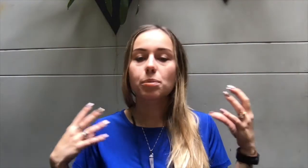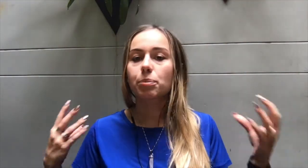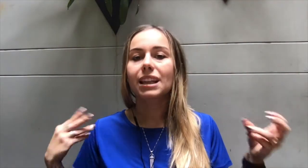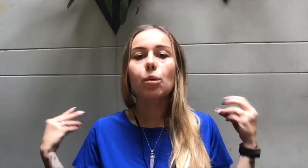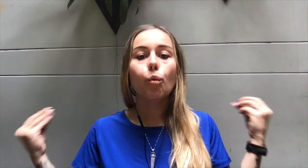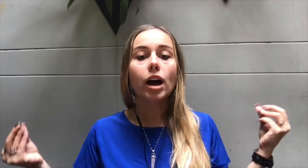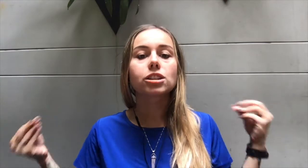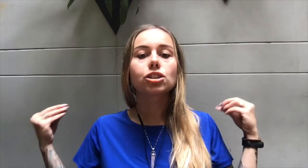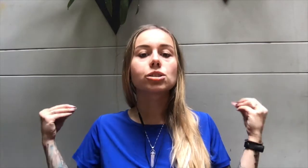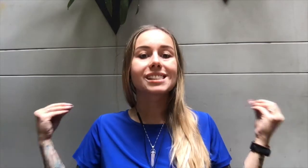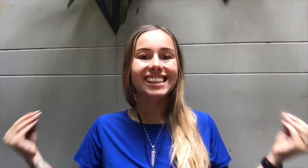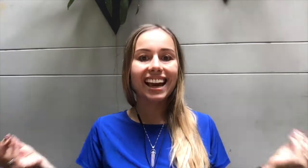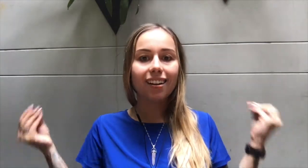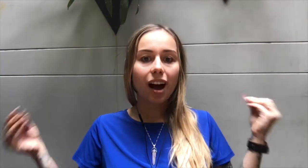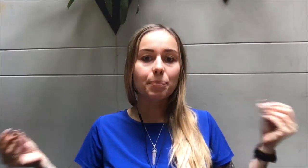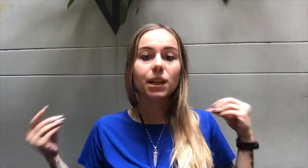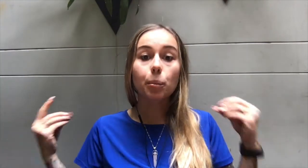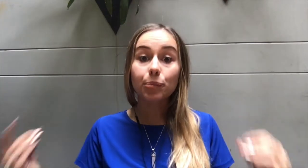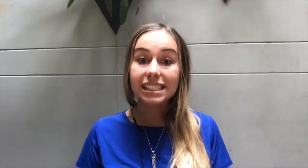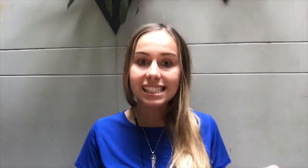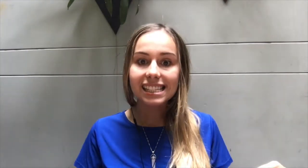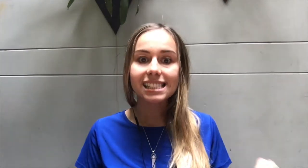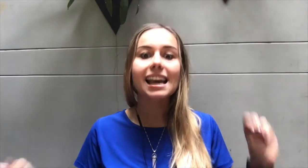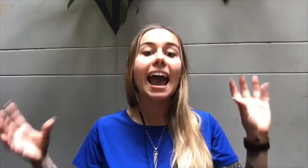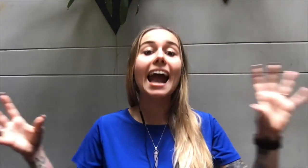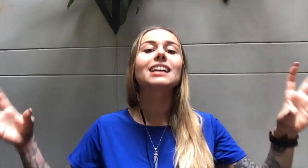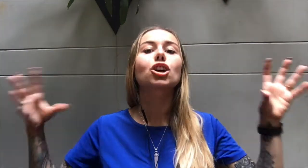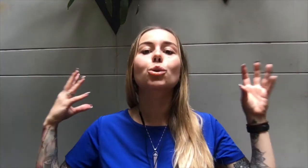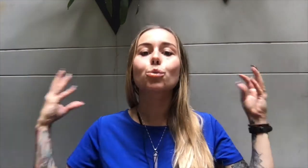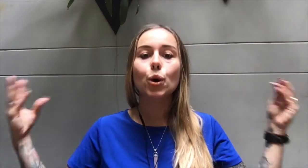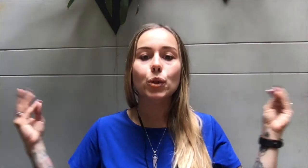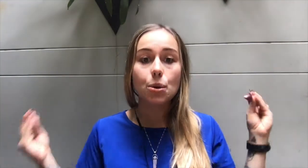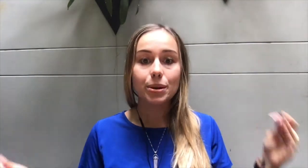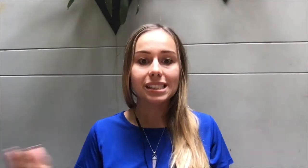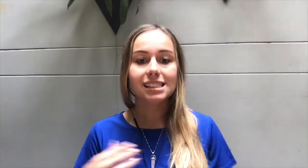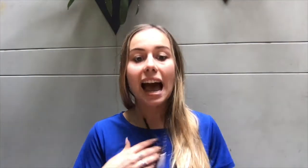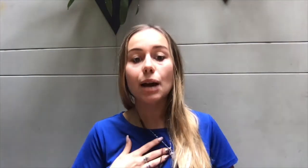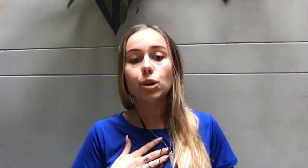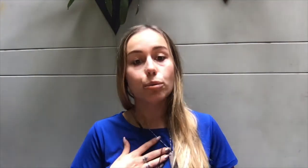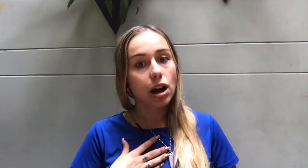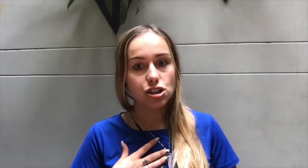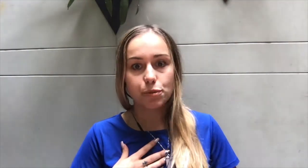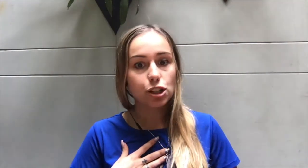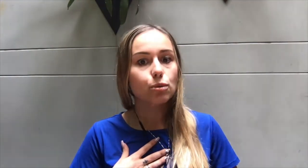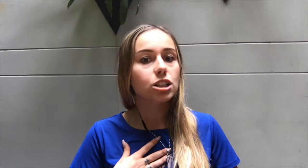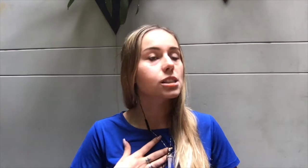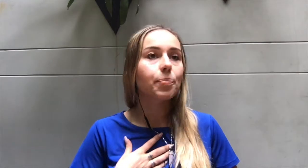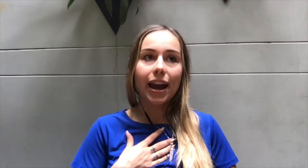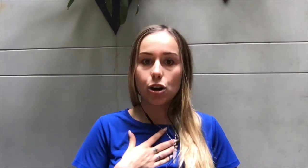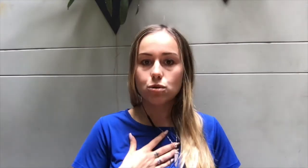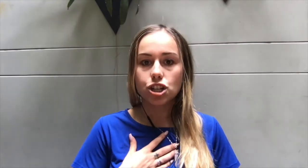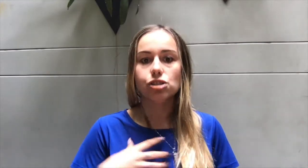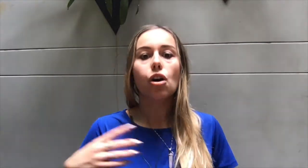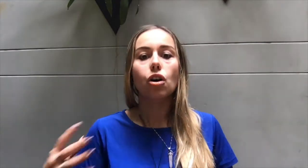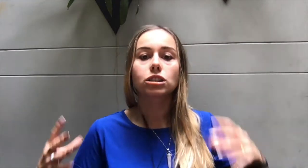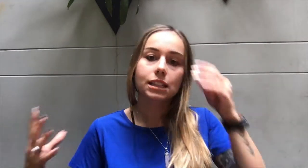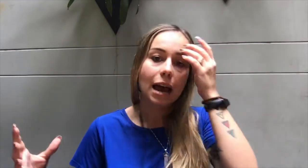people that want to scale up their business and grow their business. I work with entrepreneurs and coaches all the time.